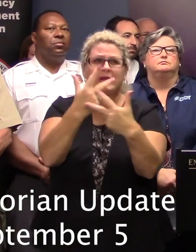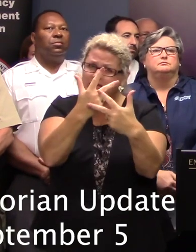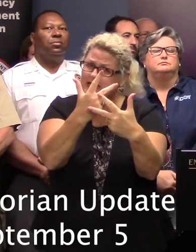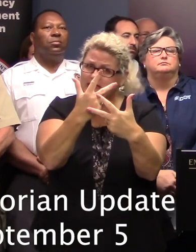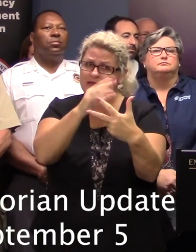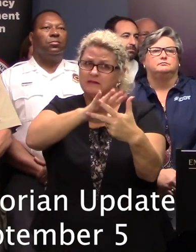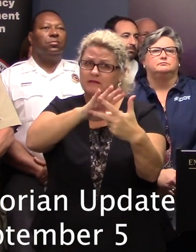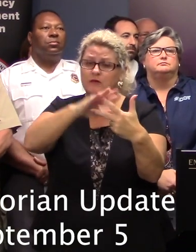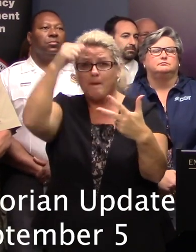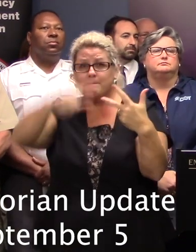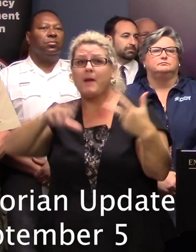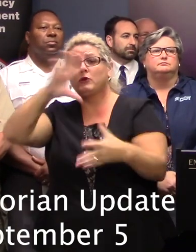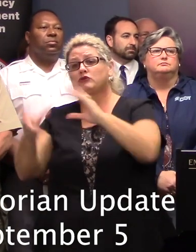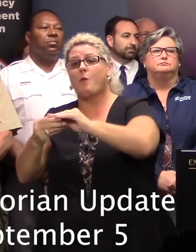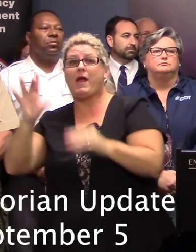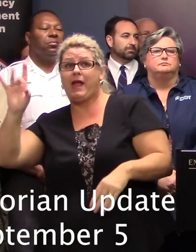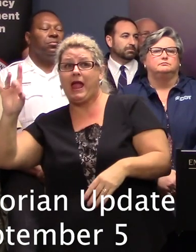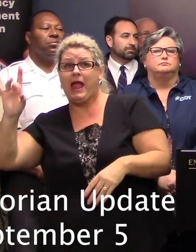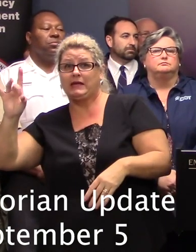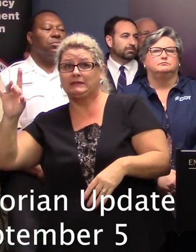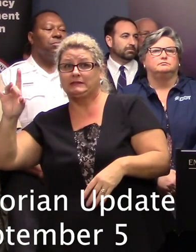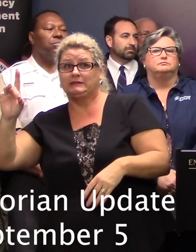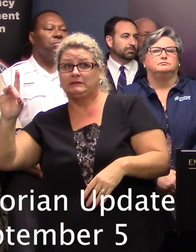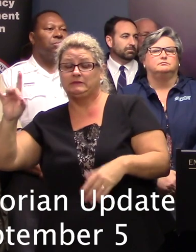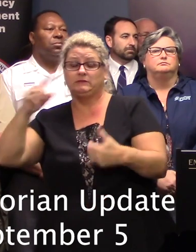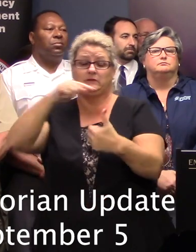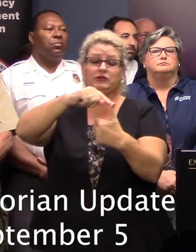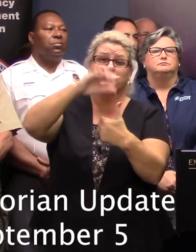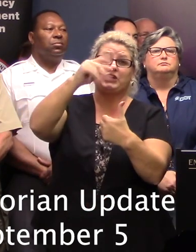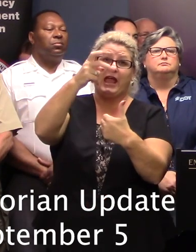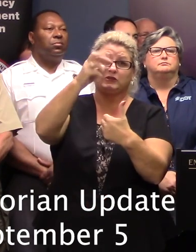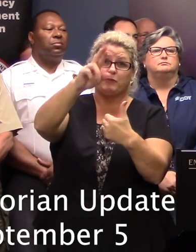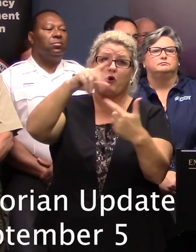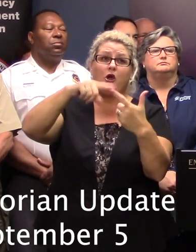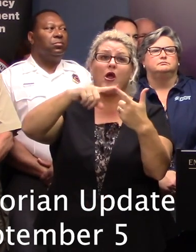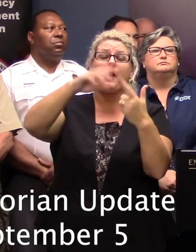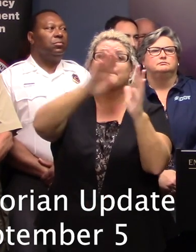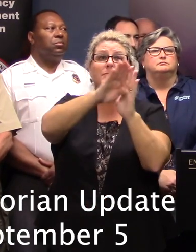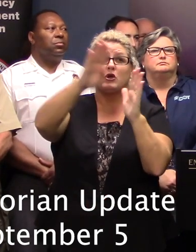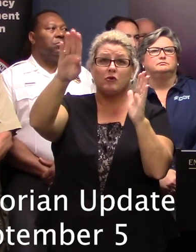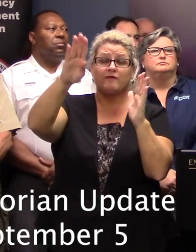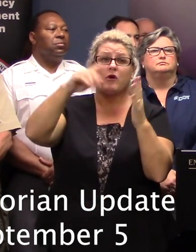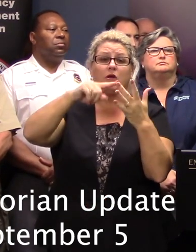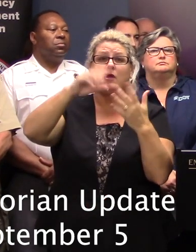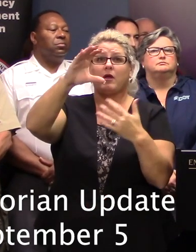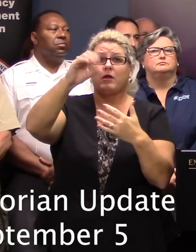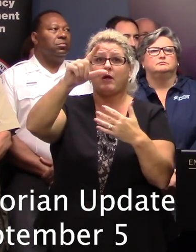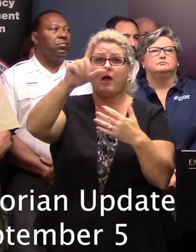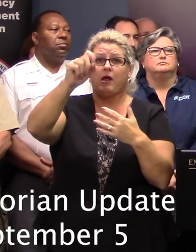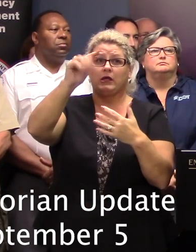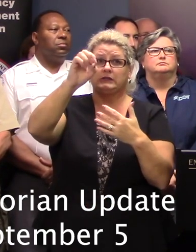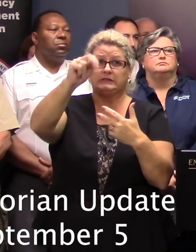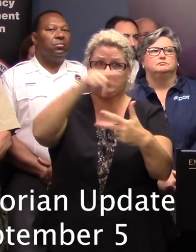counties out of the eight where it has been in effect, are Jasper, Buford, and Horryton counties only. As